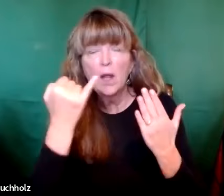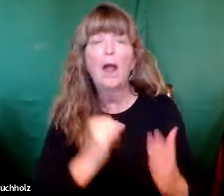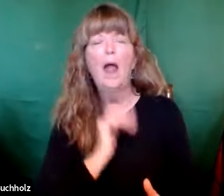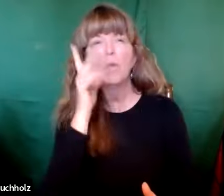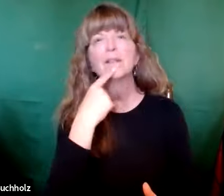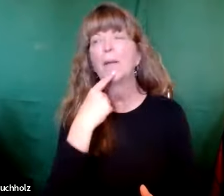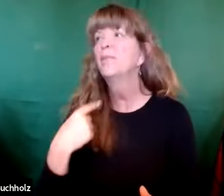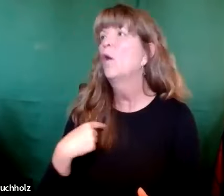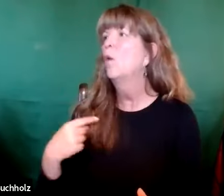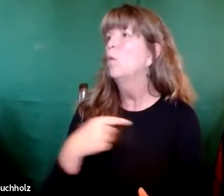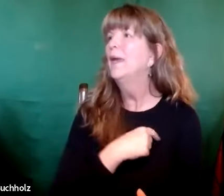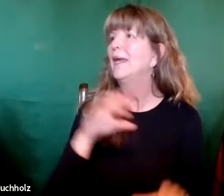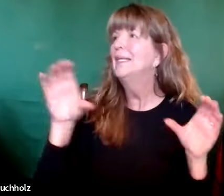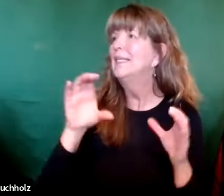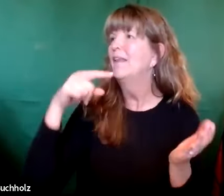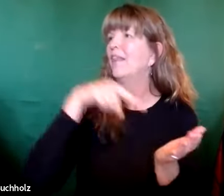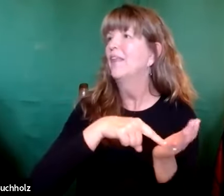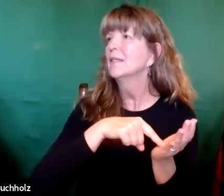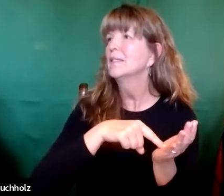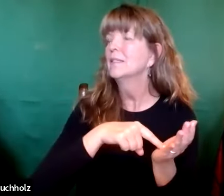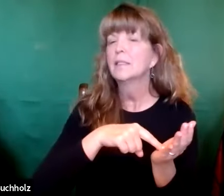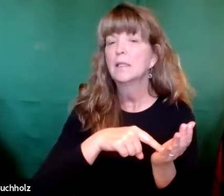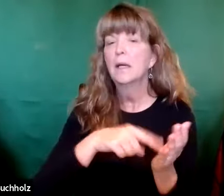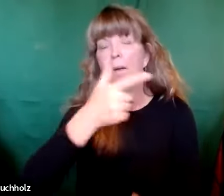If I do a project, I'll say, well, we did this project.